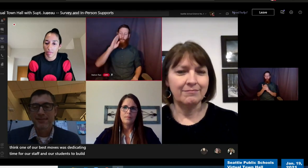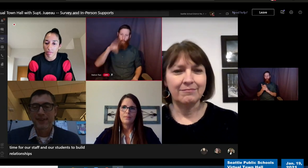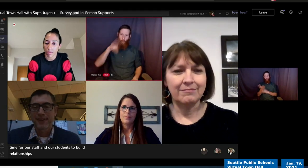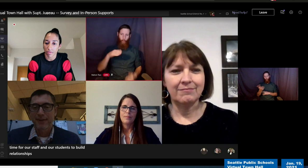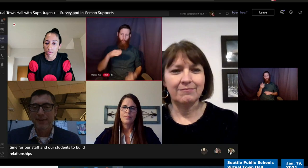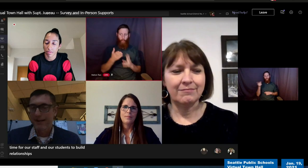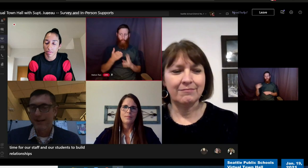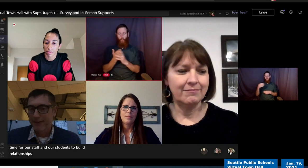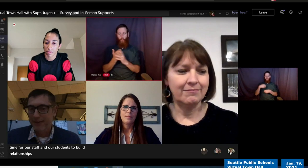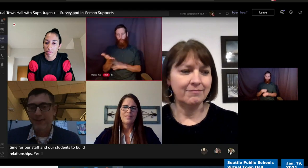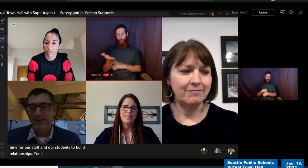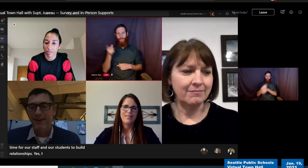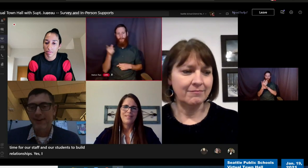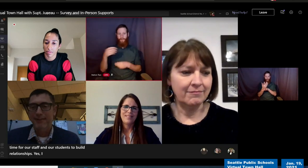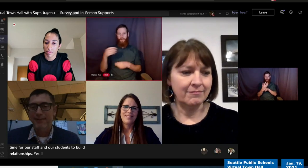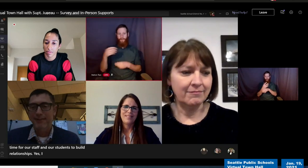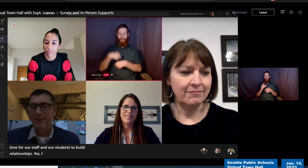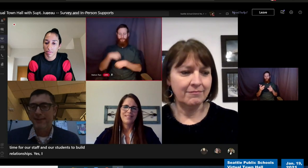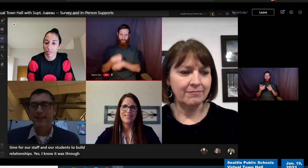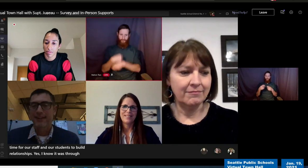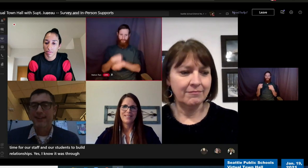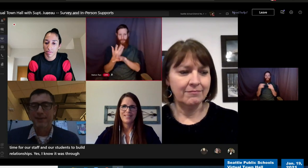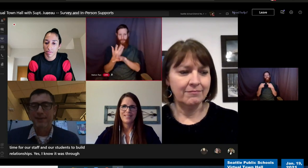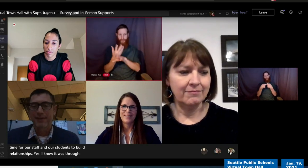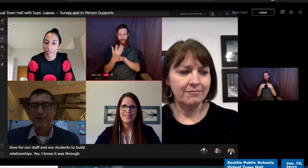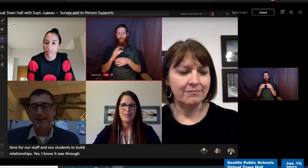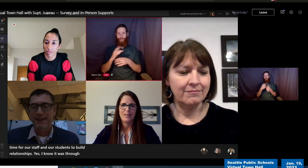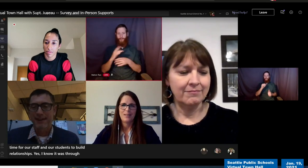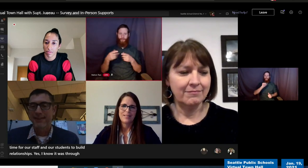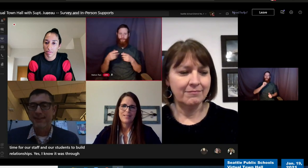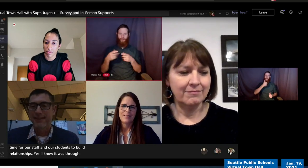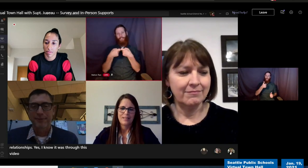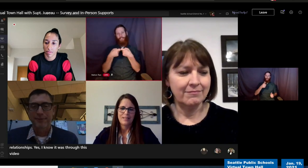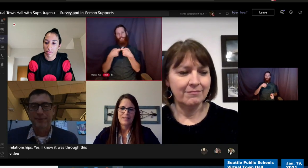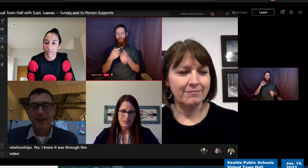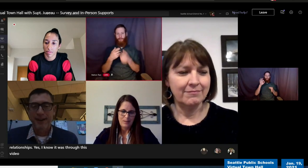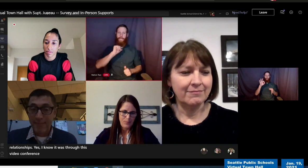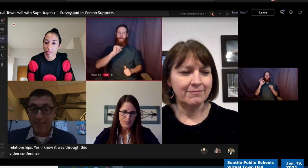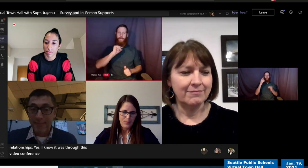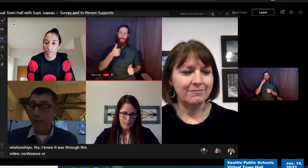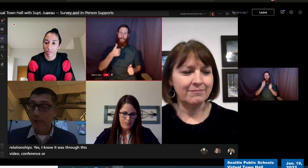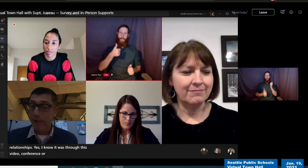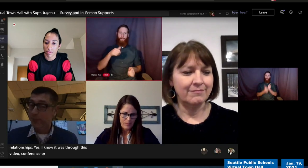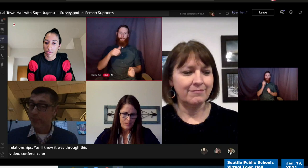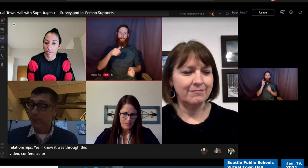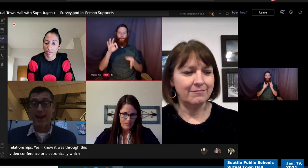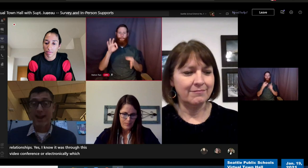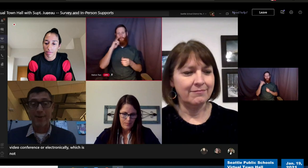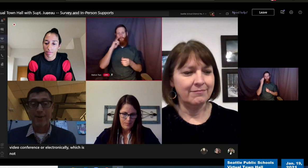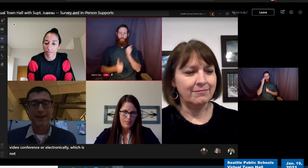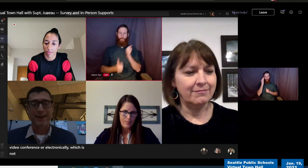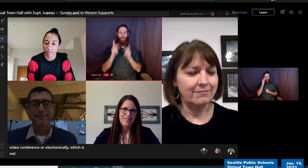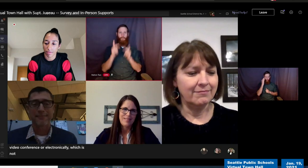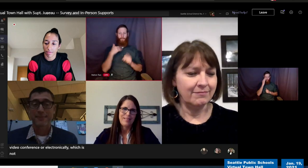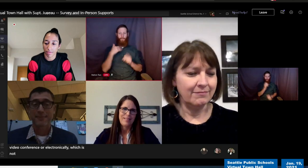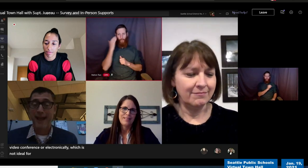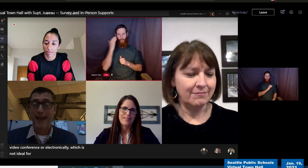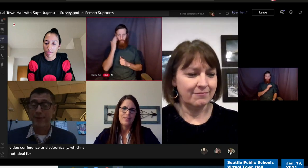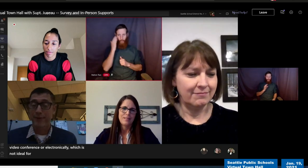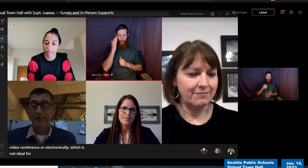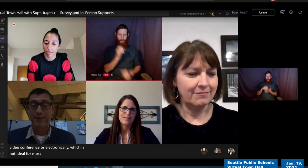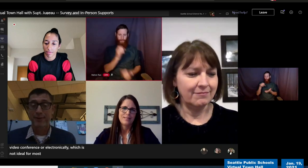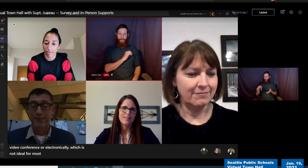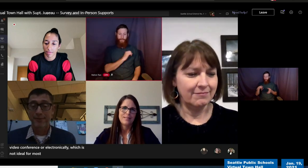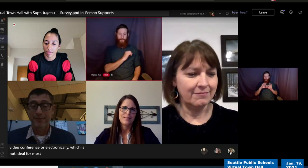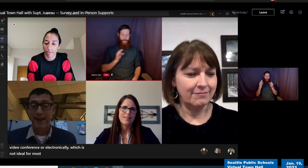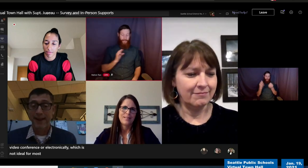conference or electronically, which is not ideal for most people that I know, staff or students or